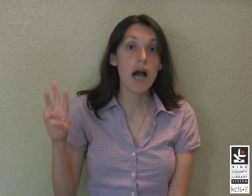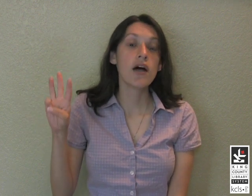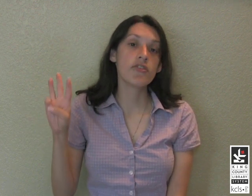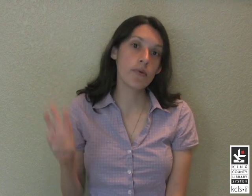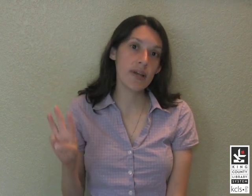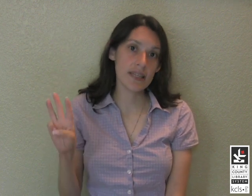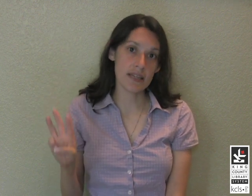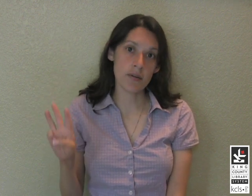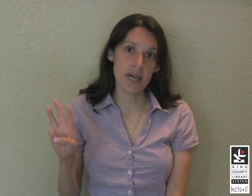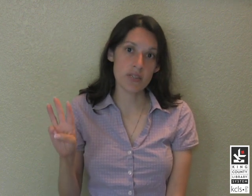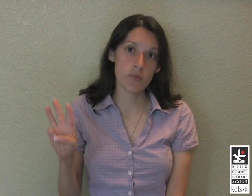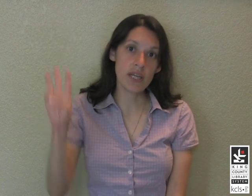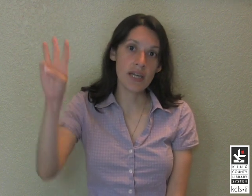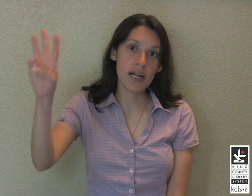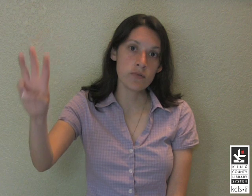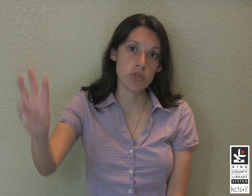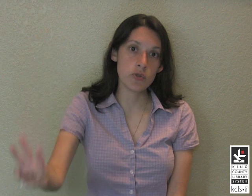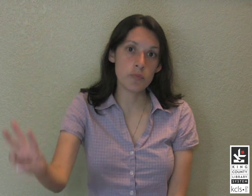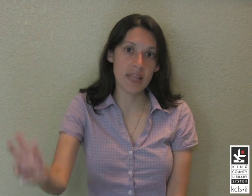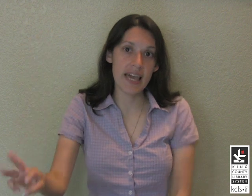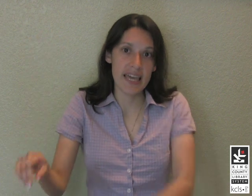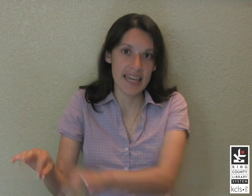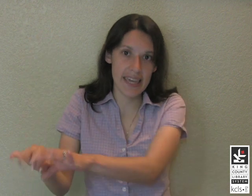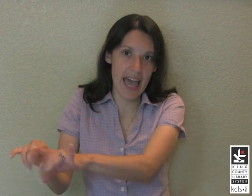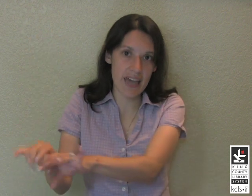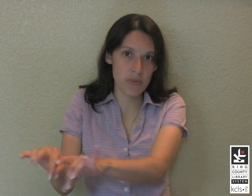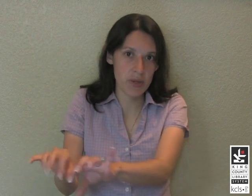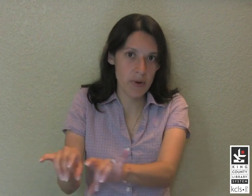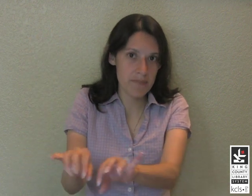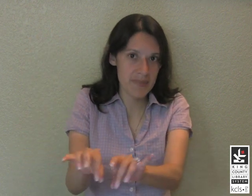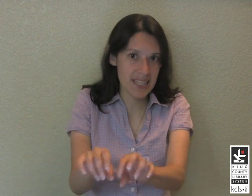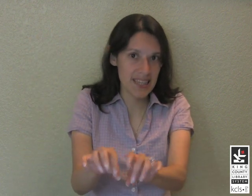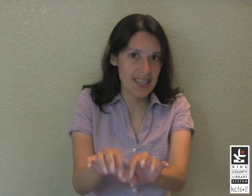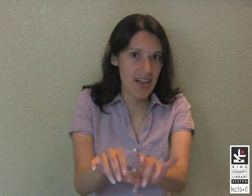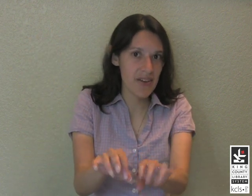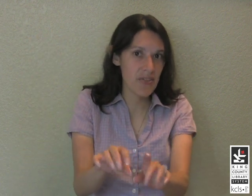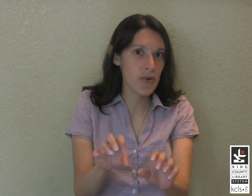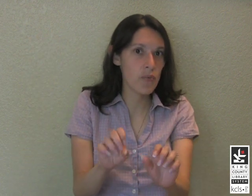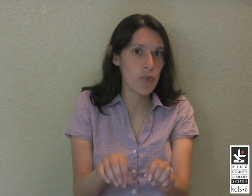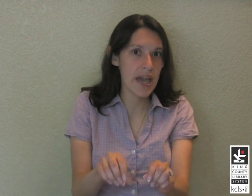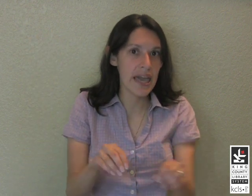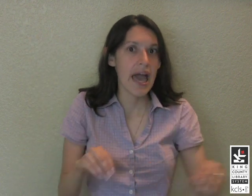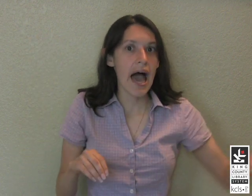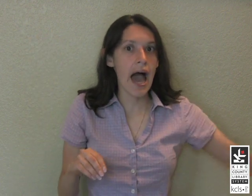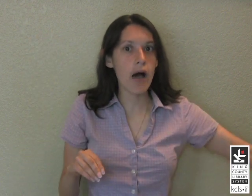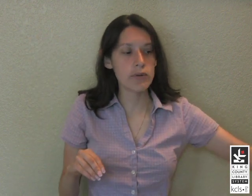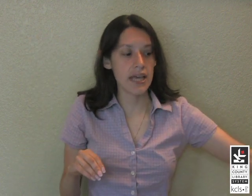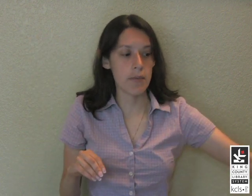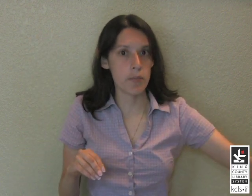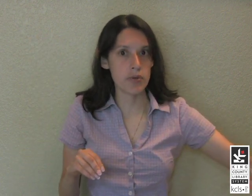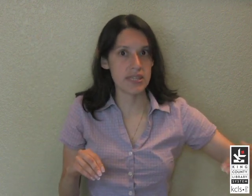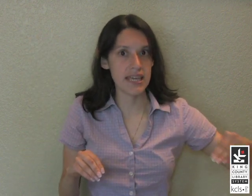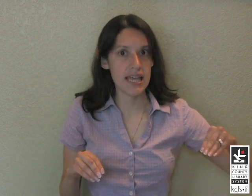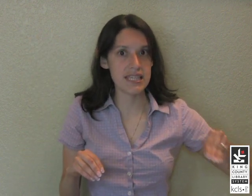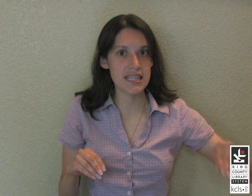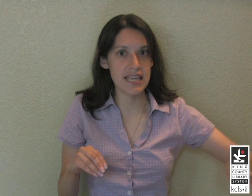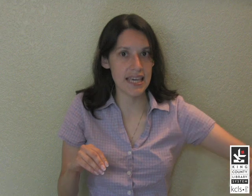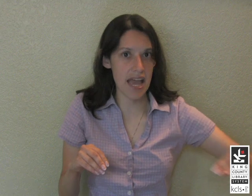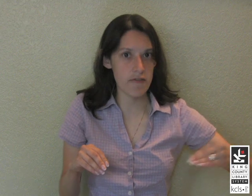three little mice went out to play, gathering crumbs along the way. Out came a frosty cat, sleek and